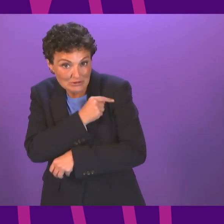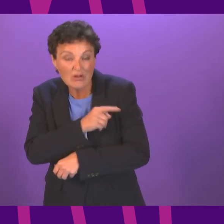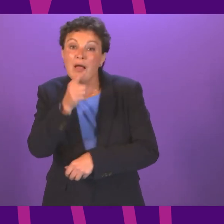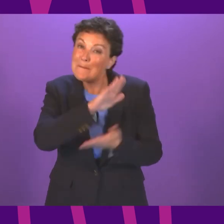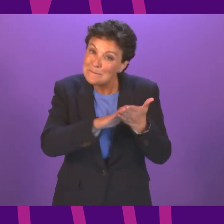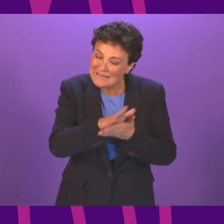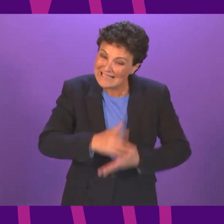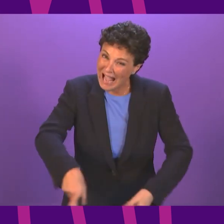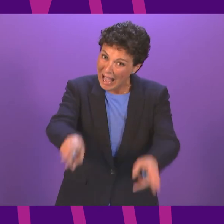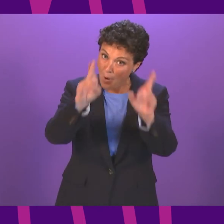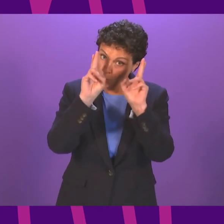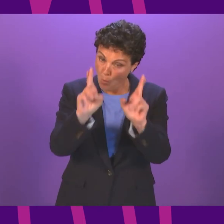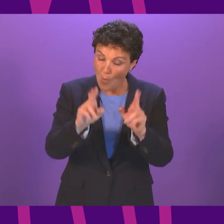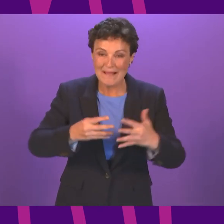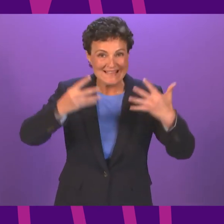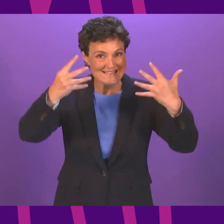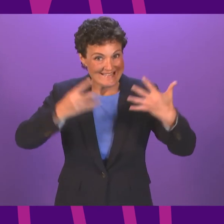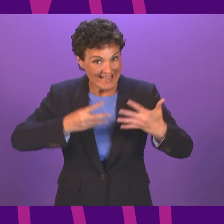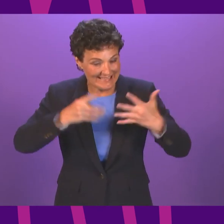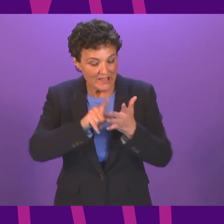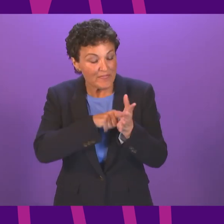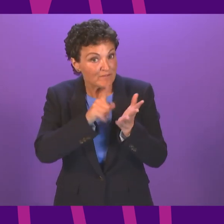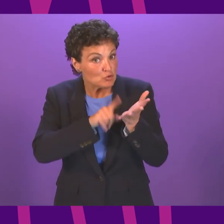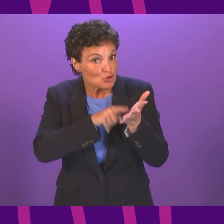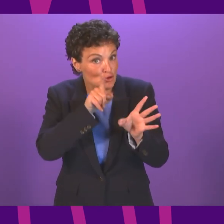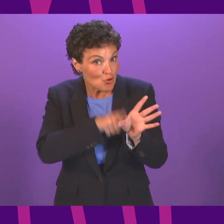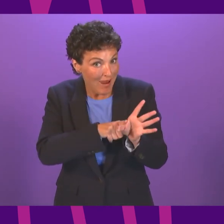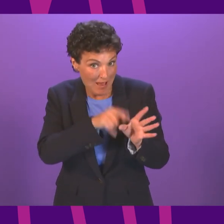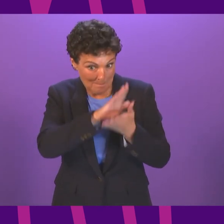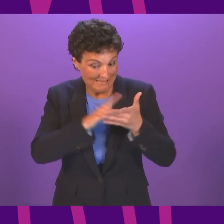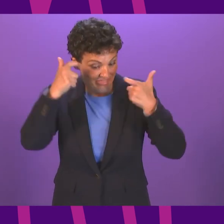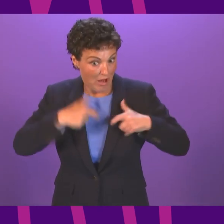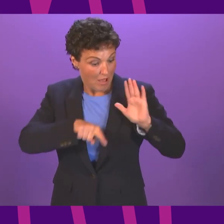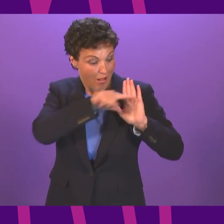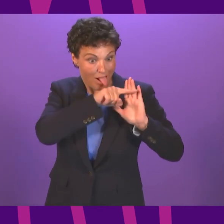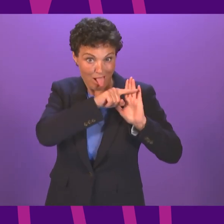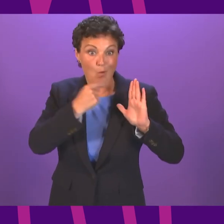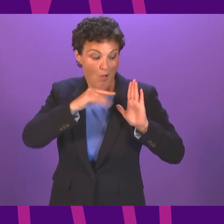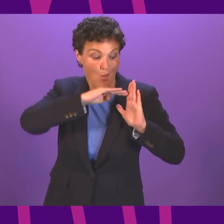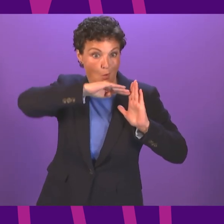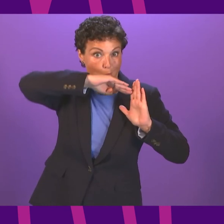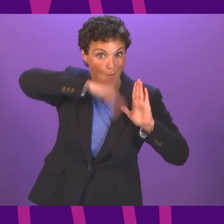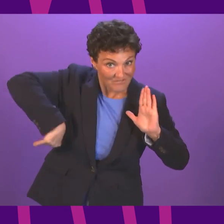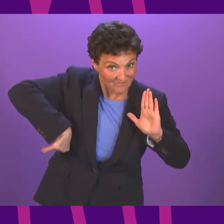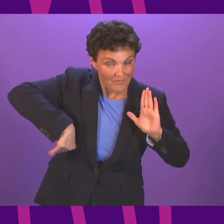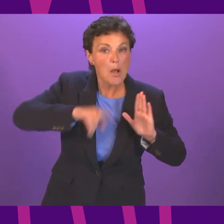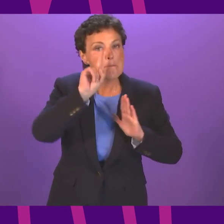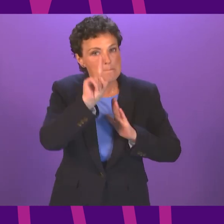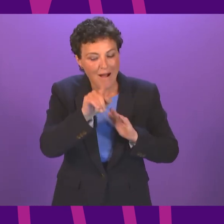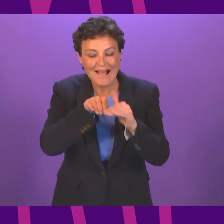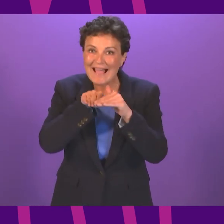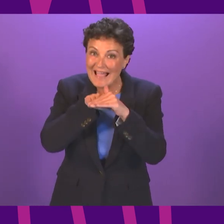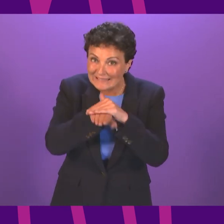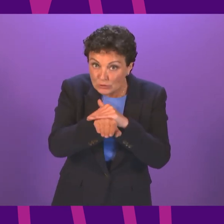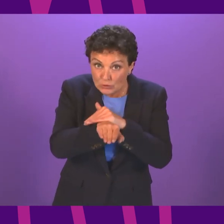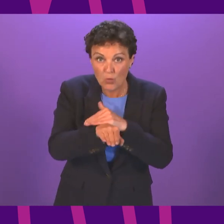July, physical distancing, the legal requirement for physical distancing outdoors will be removed and indoors in premises. And this would include